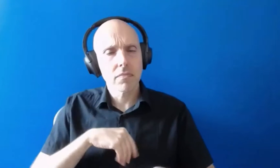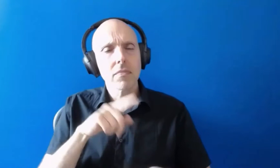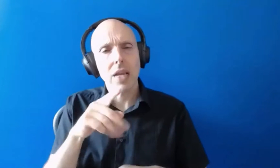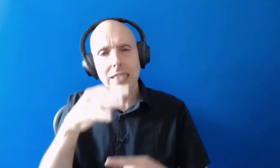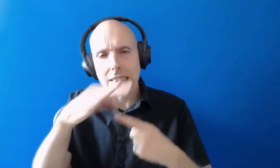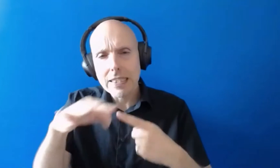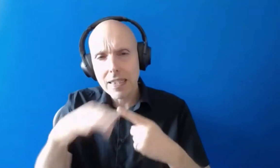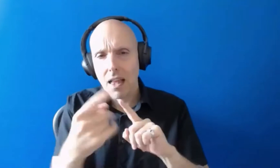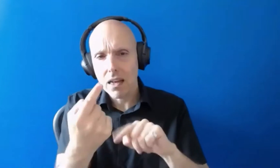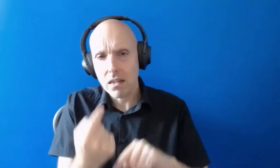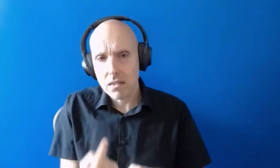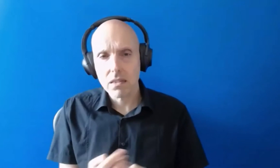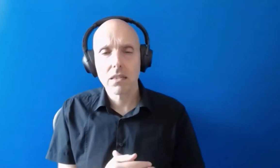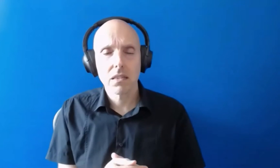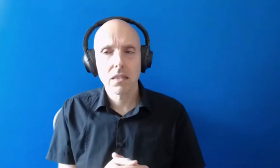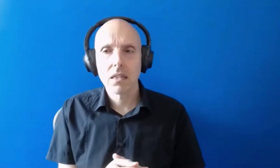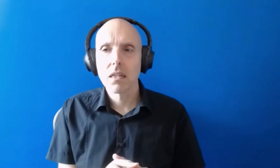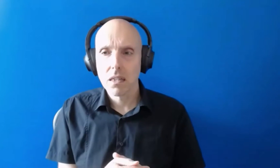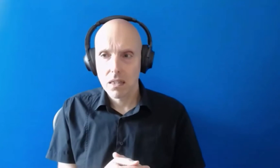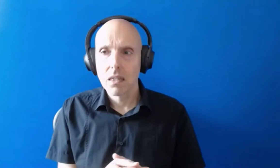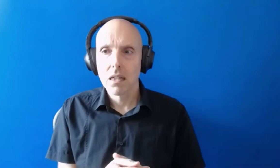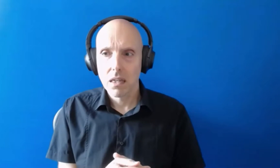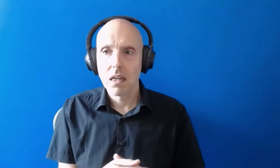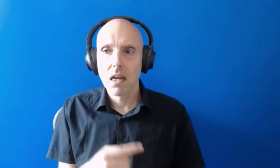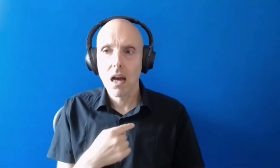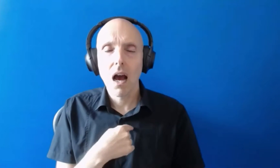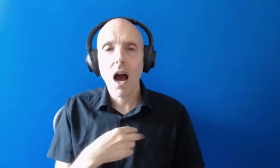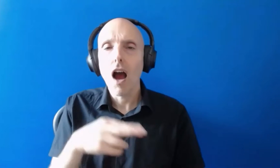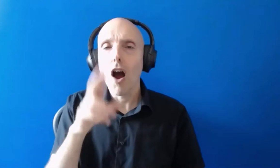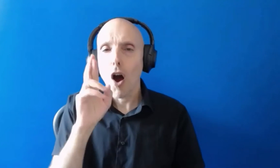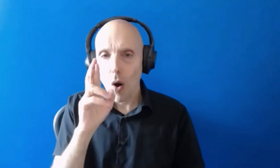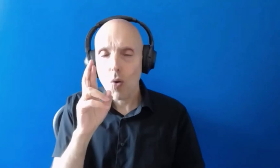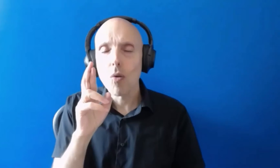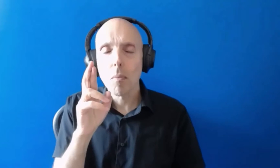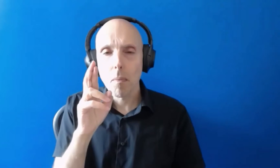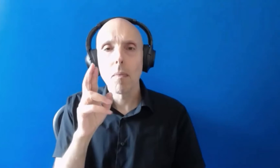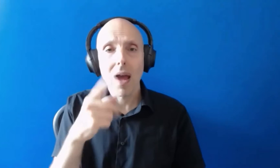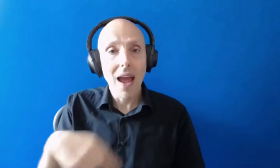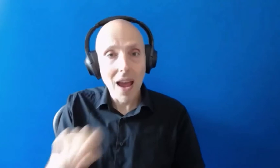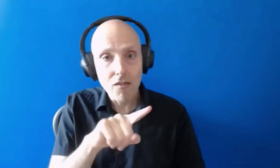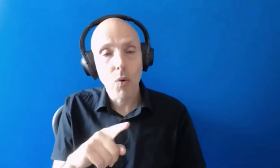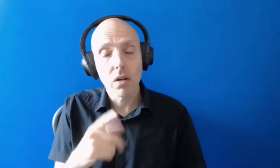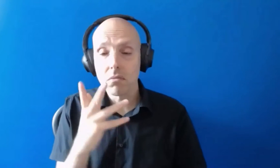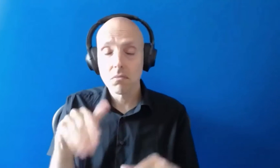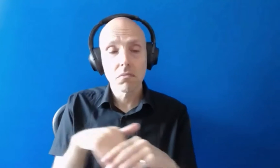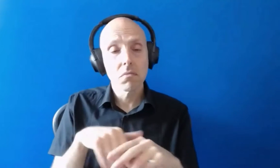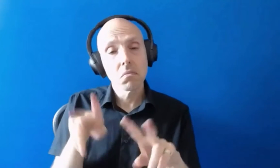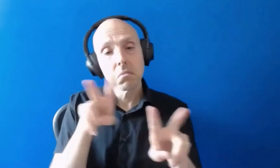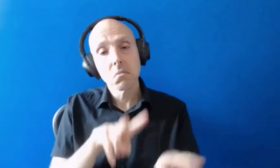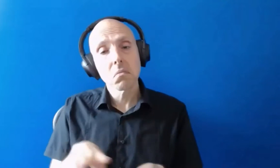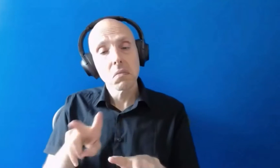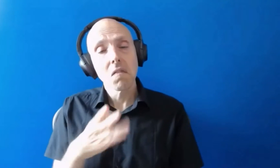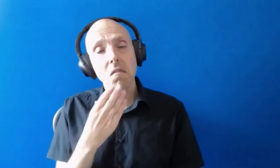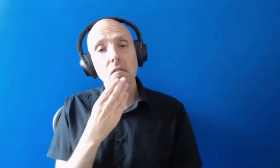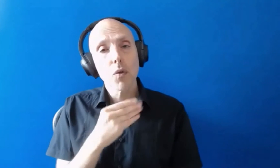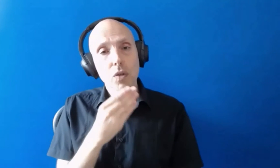um answers i really hope that everybody participating today found it as useful and informative as as